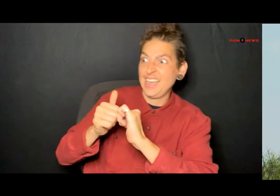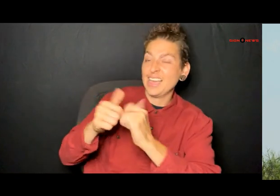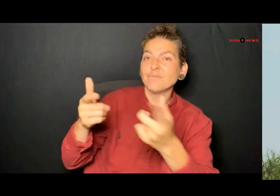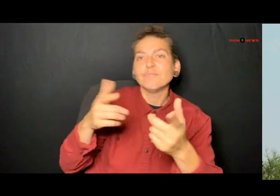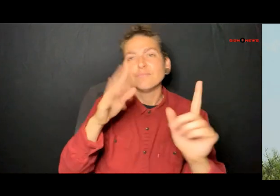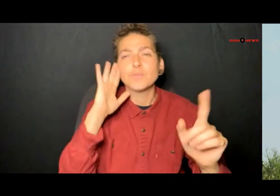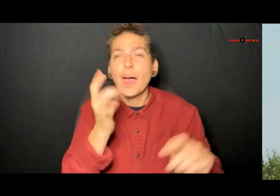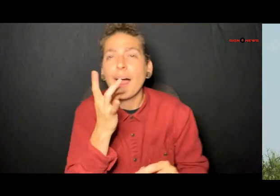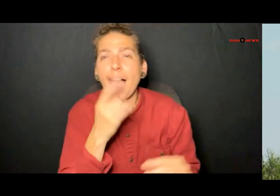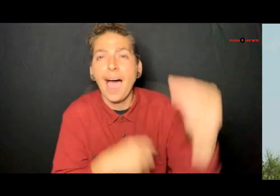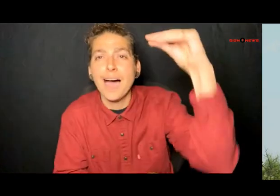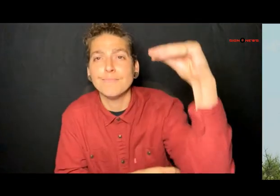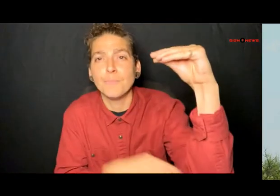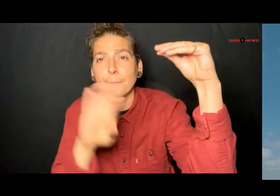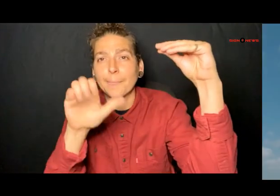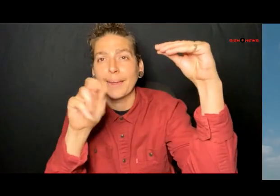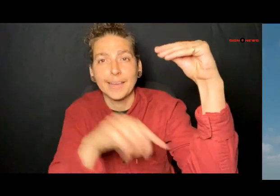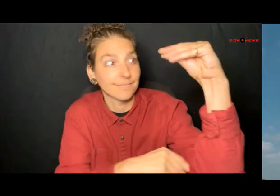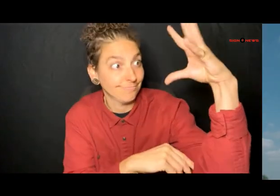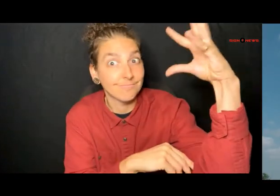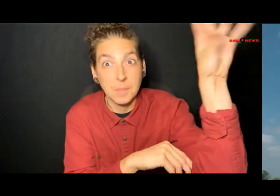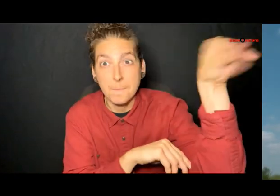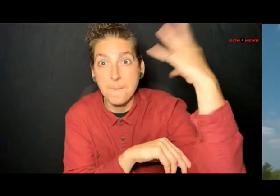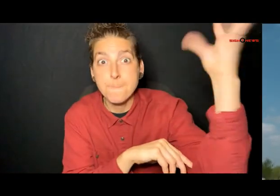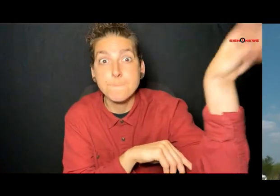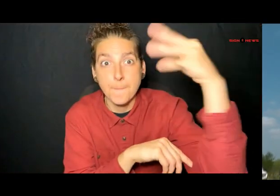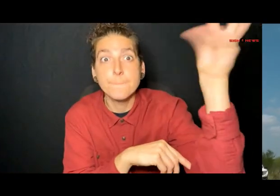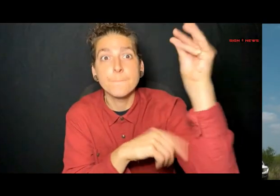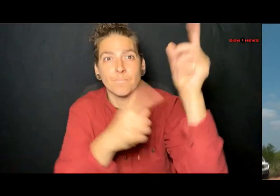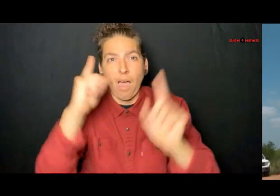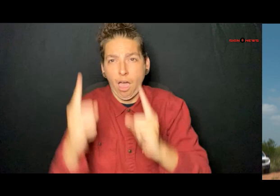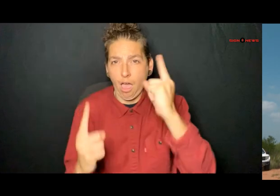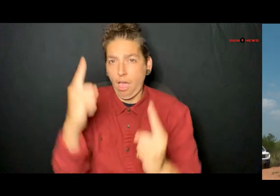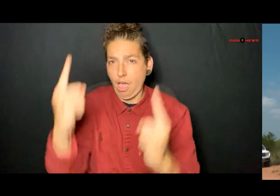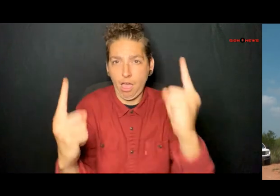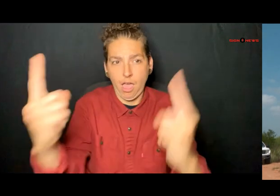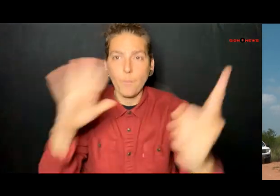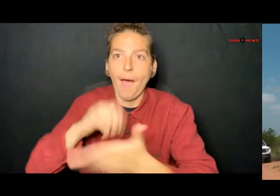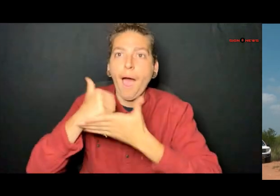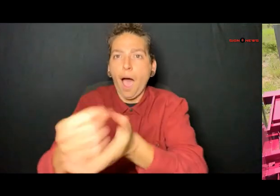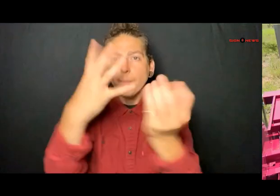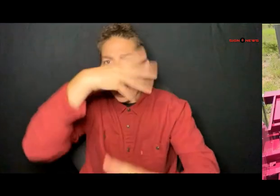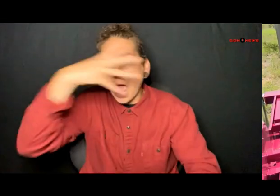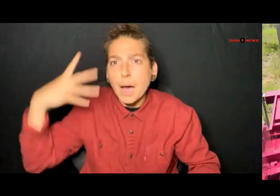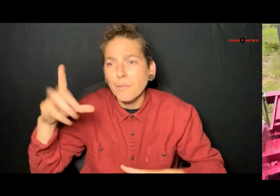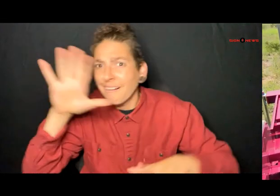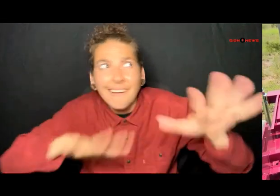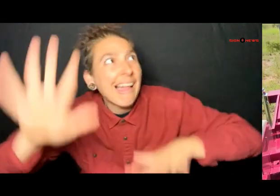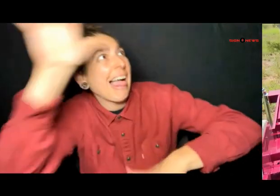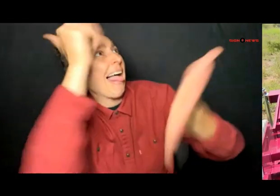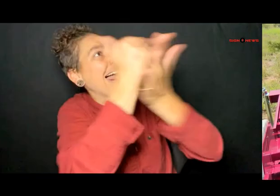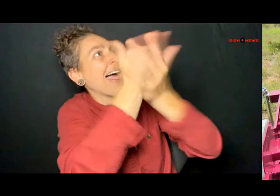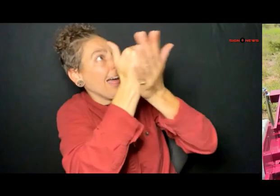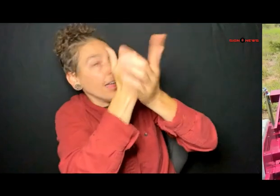there this sector is deploying 13 beacons like these to help migrants call for help